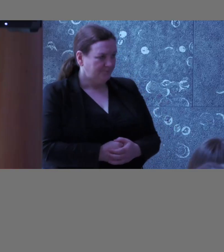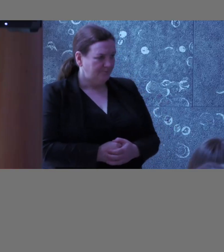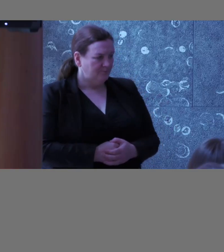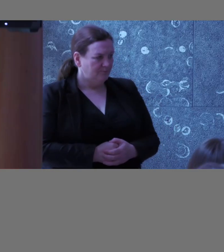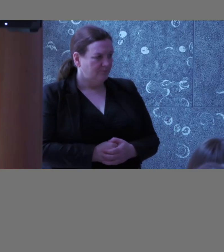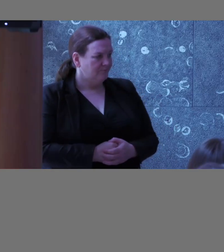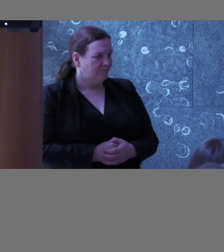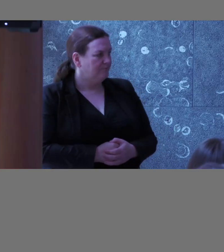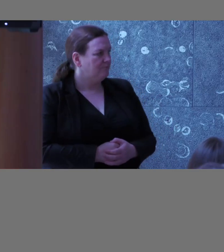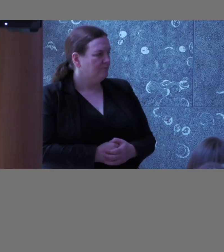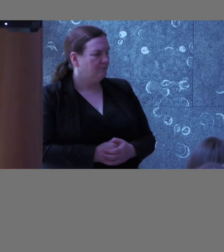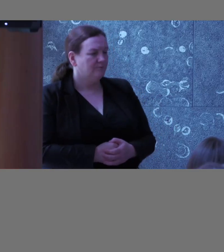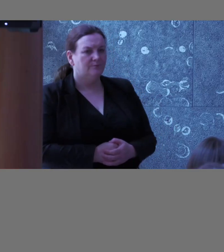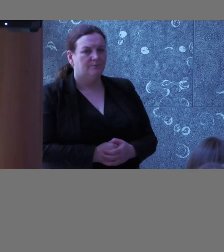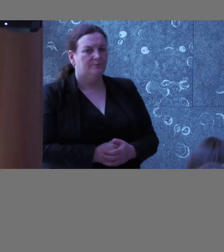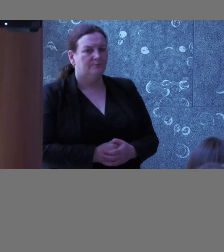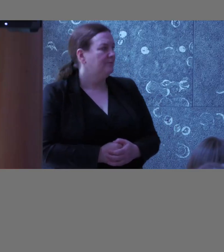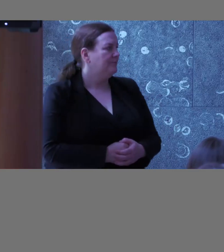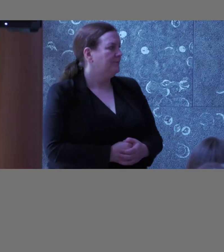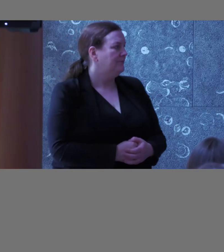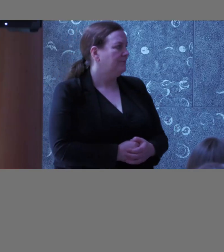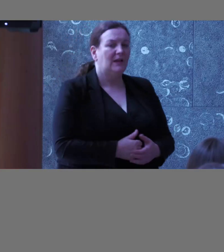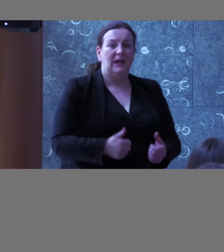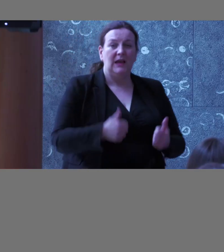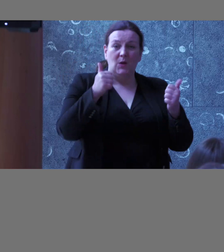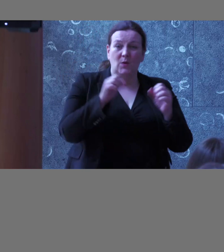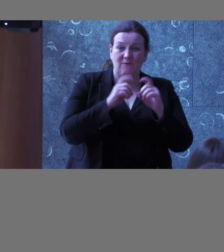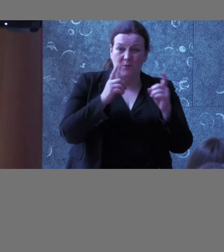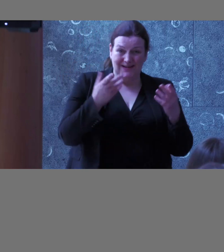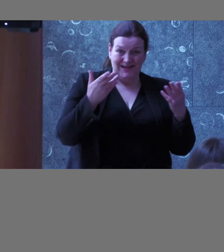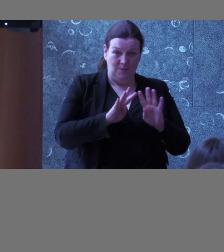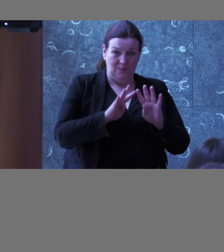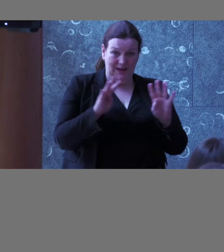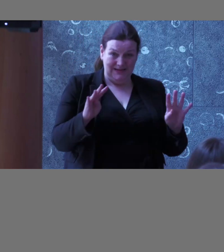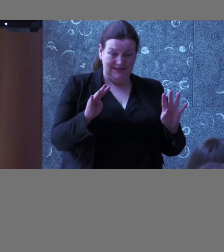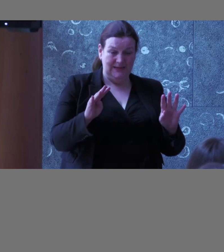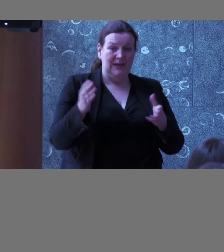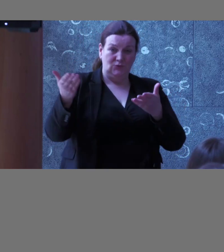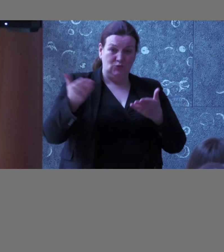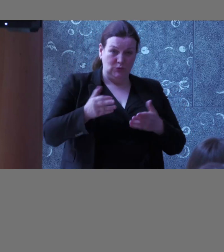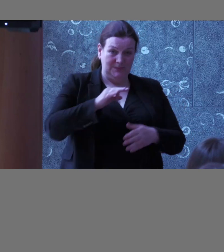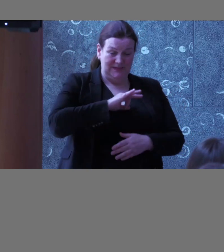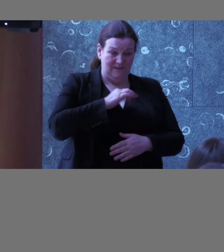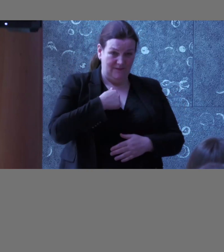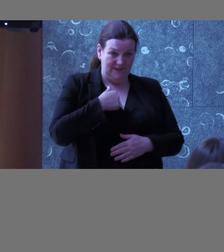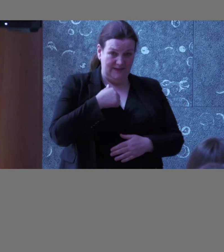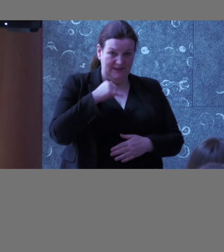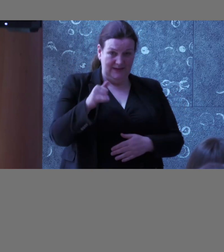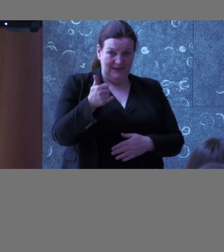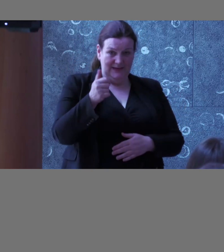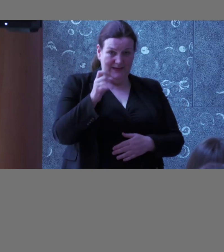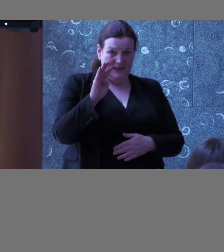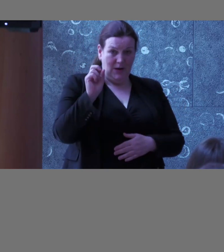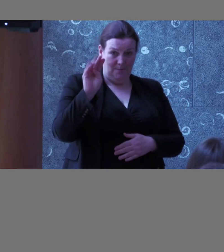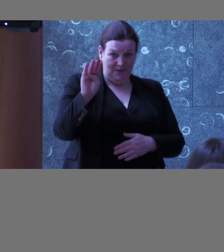Yes, hello everyone. While the panelists are taking the seats, let me introduce myself. My name is